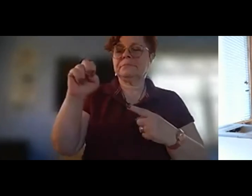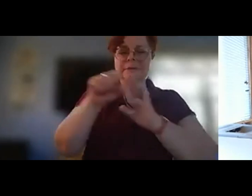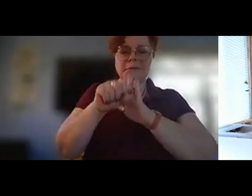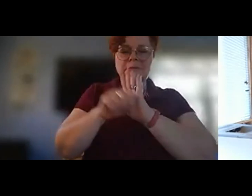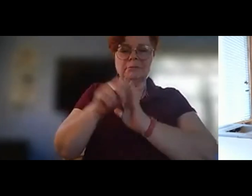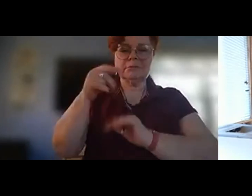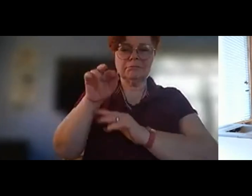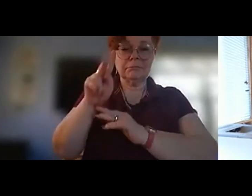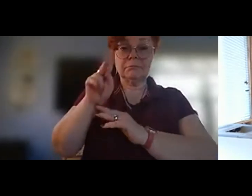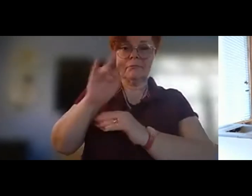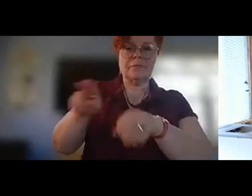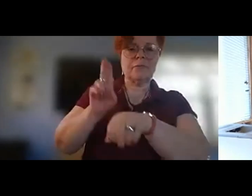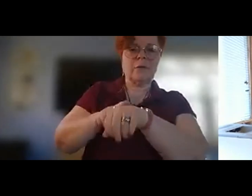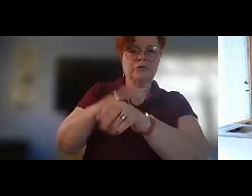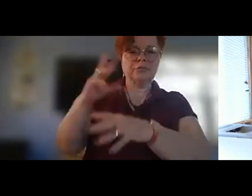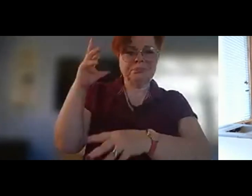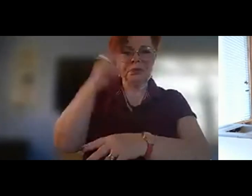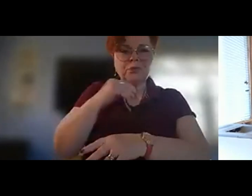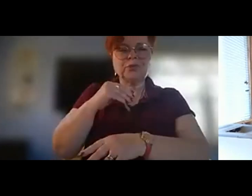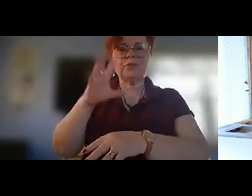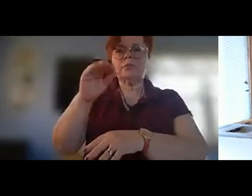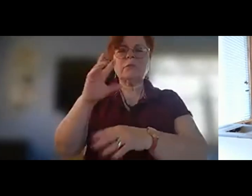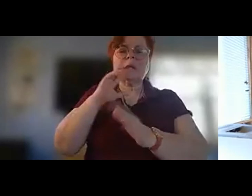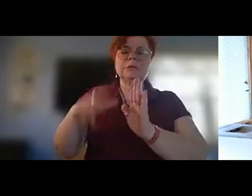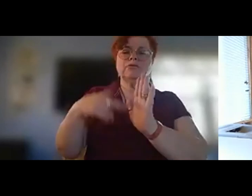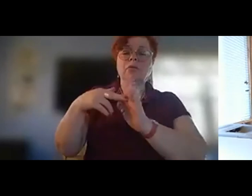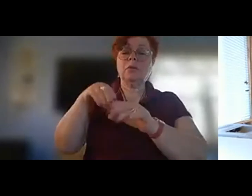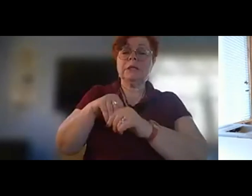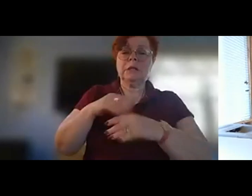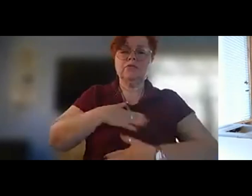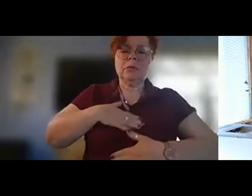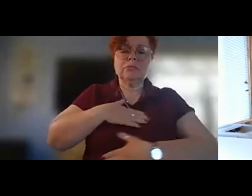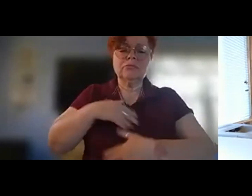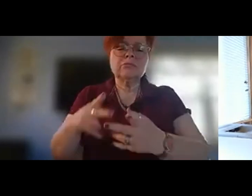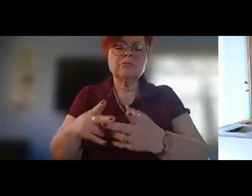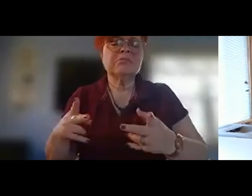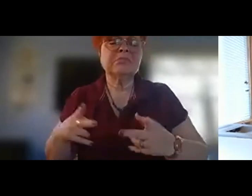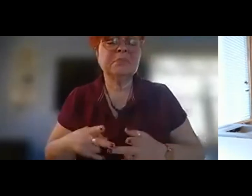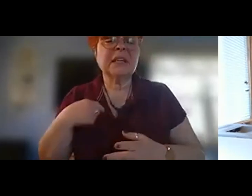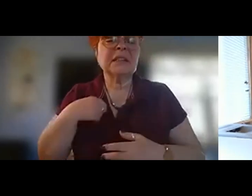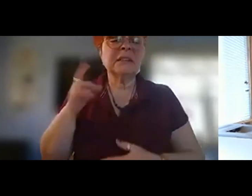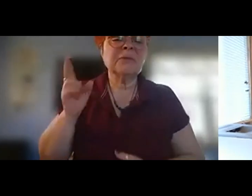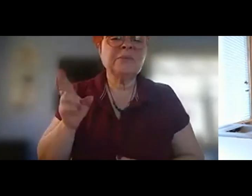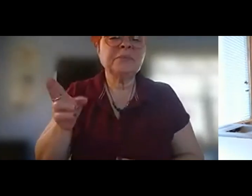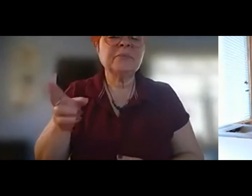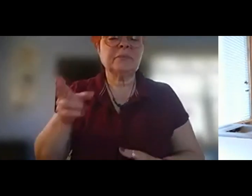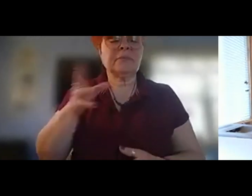natural beauty and its role as a recreation uh place and and and its history and all that sort of stuff and um